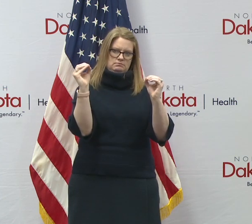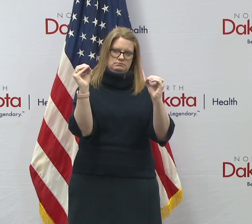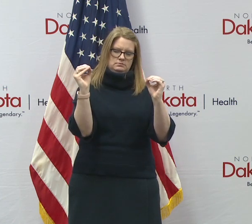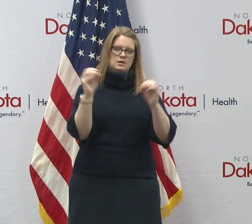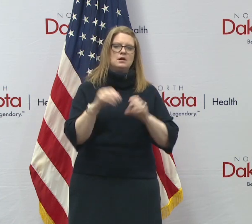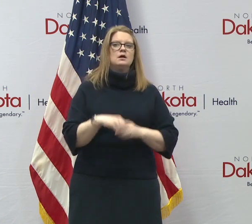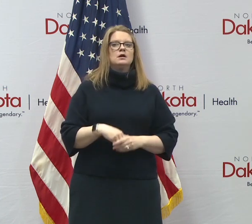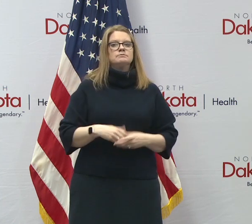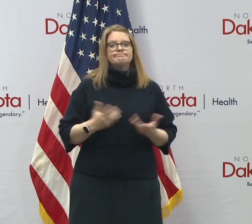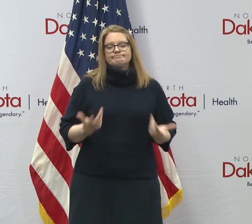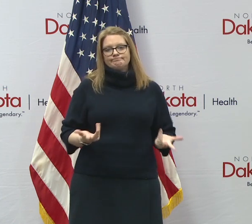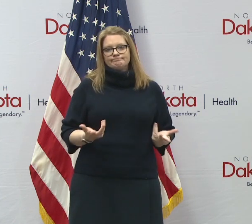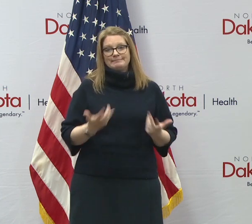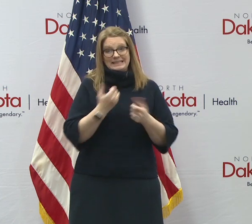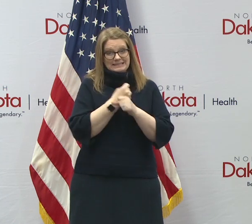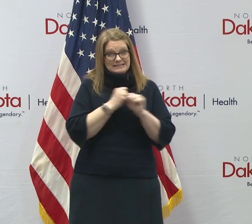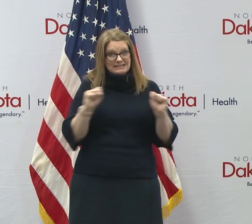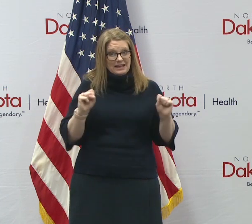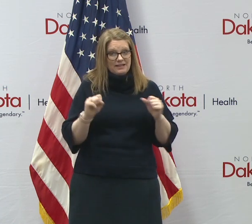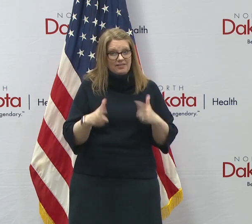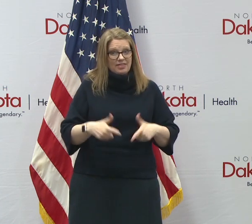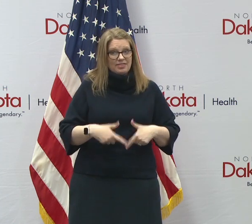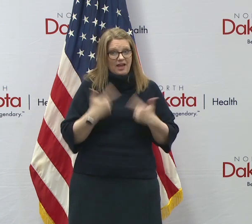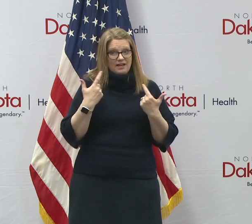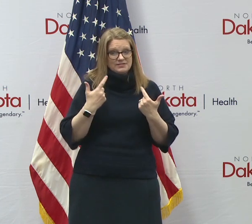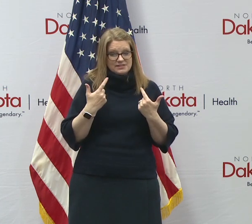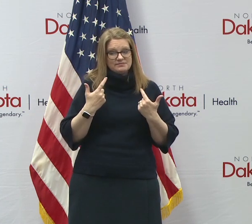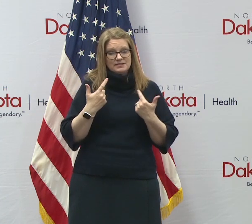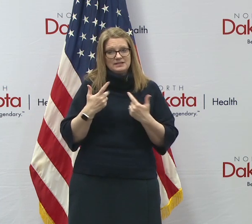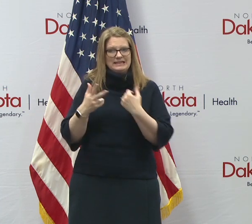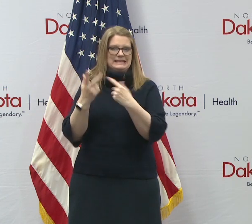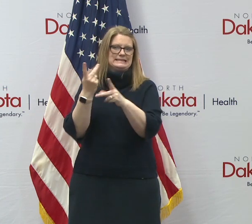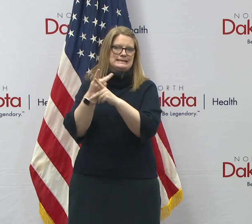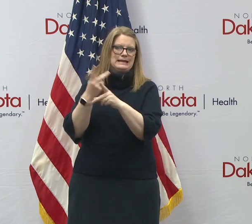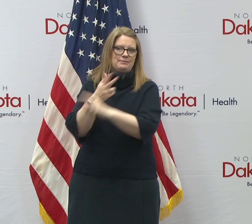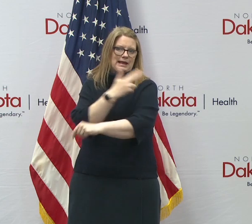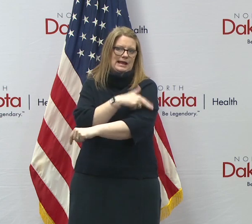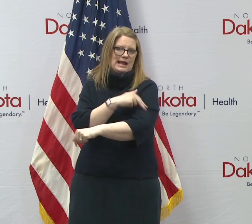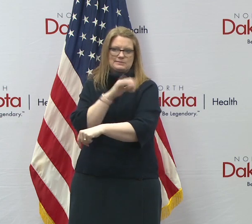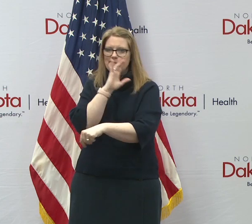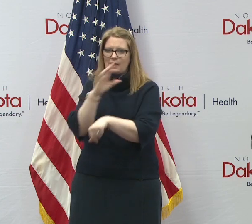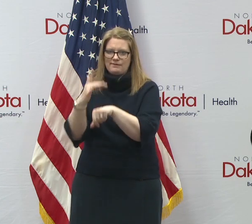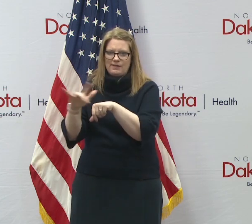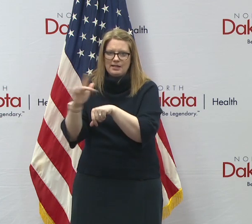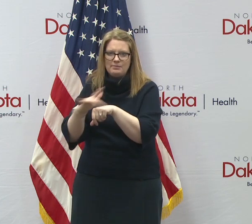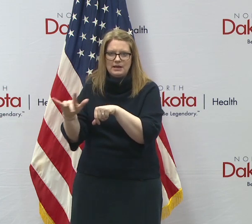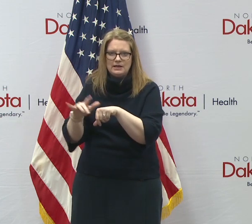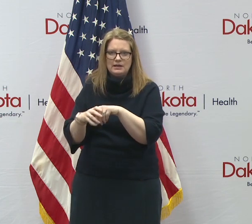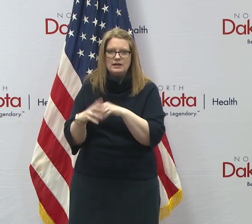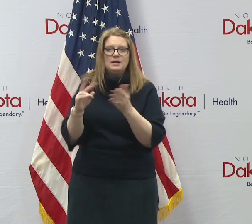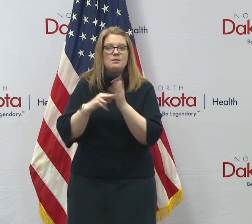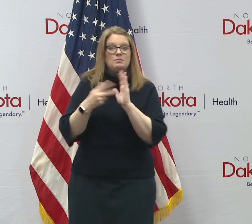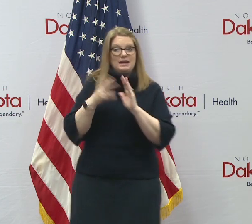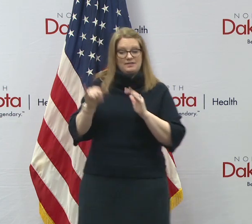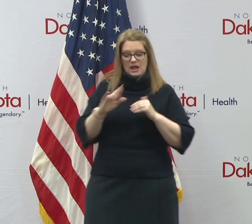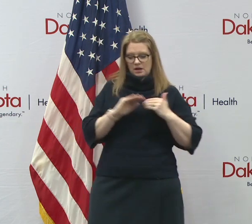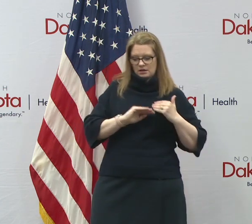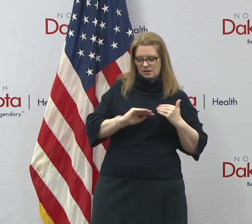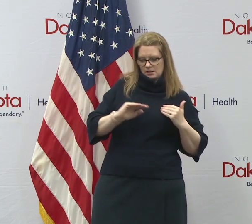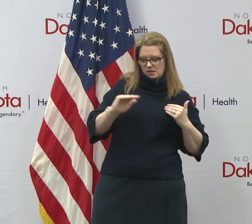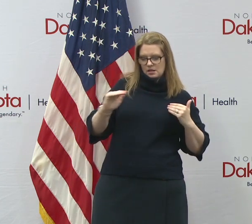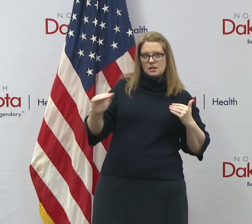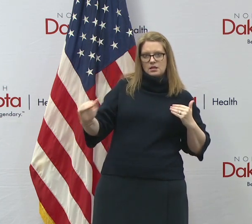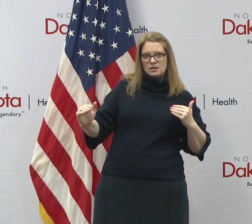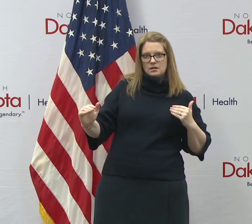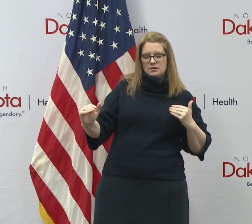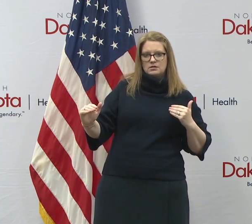that, then the way you save lives is preserving hospital capacity. And the way you preserve hospital capacity is you keep those that curve flattened and below that. And at a